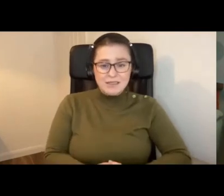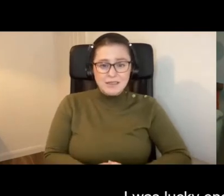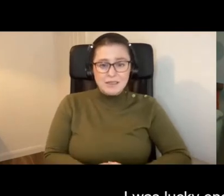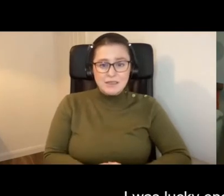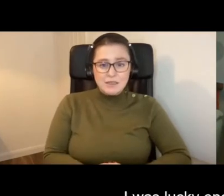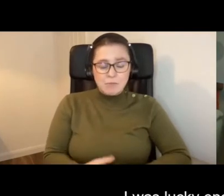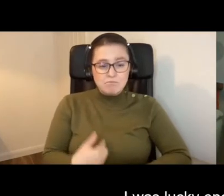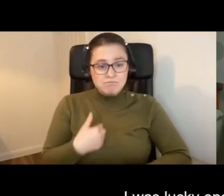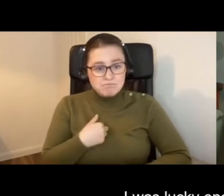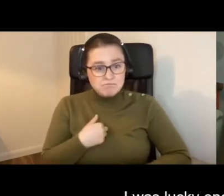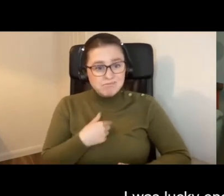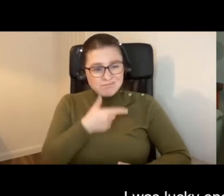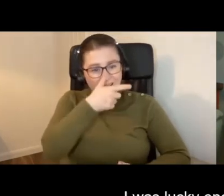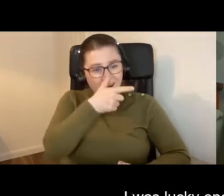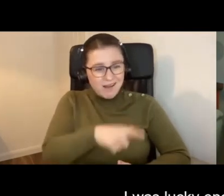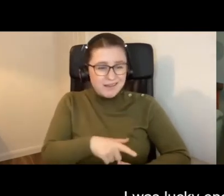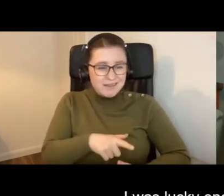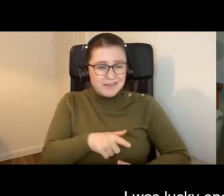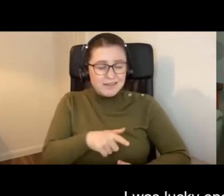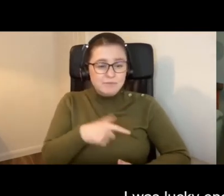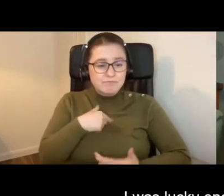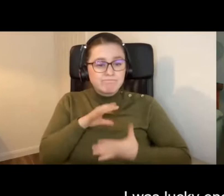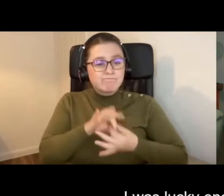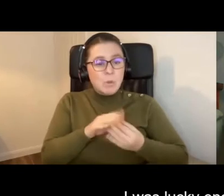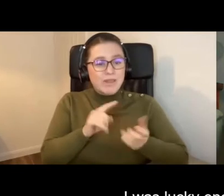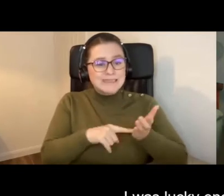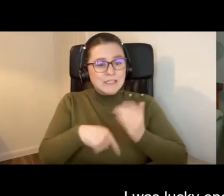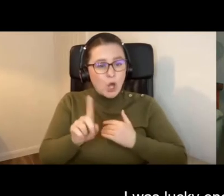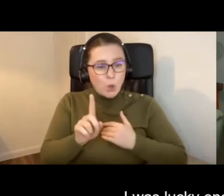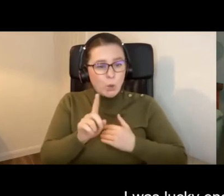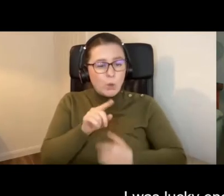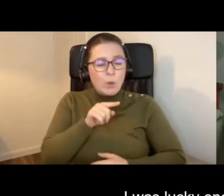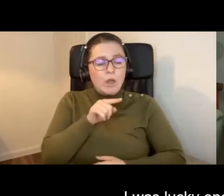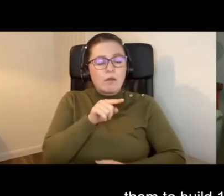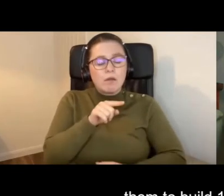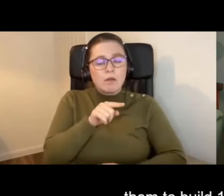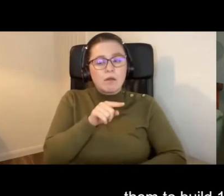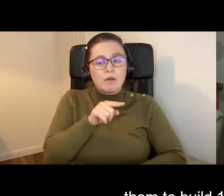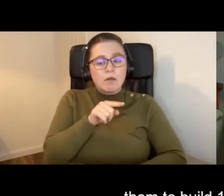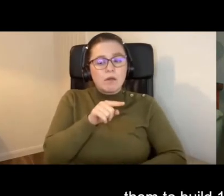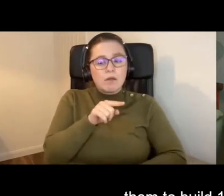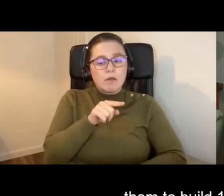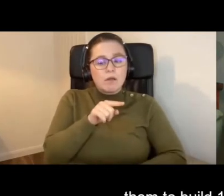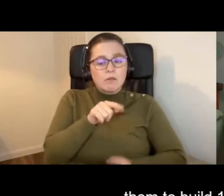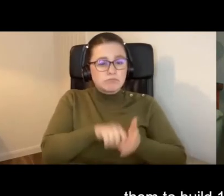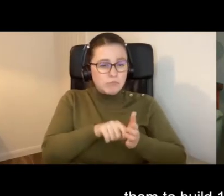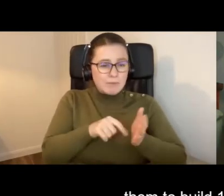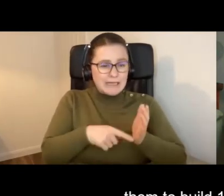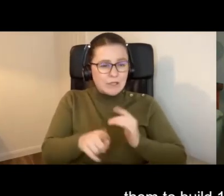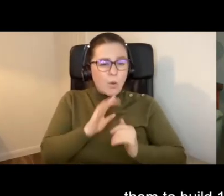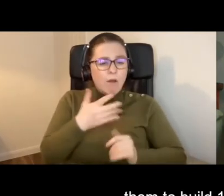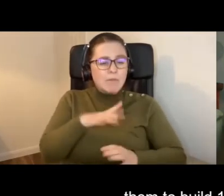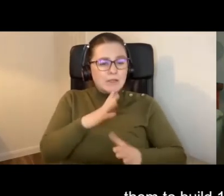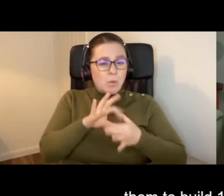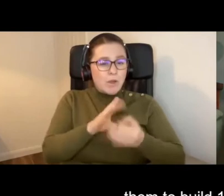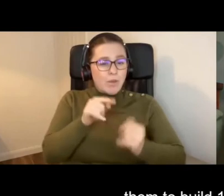I was lucky enough to work with Tesco's, where I worked with them